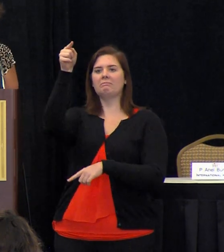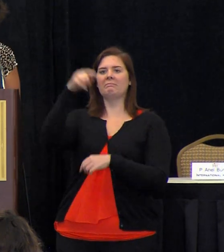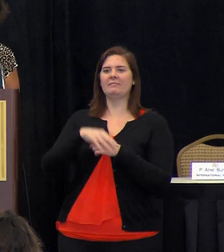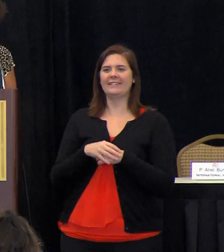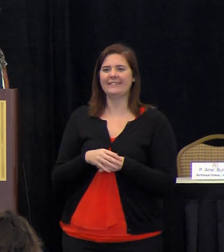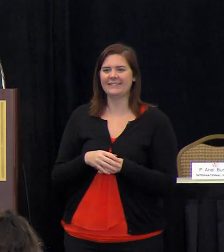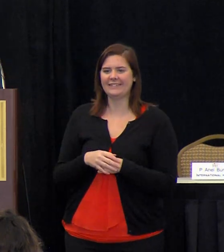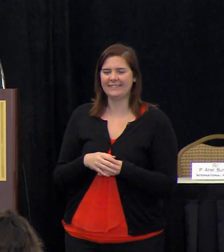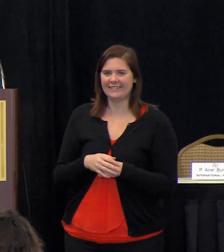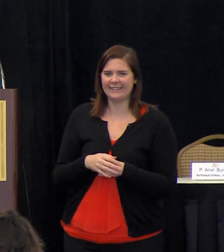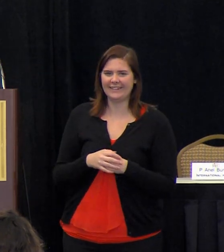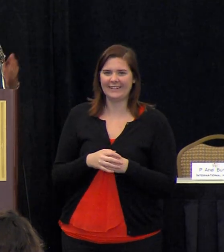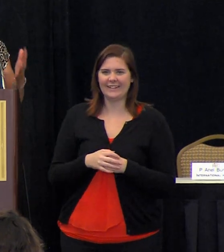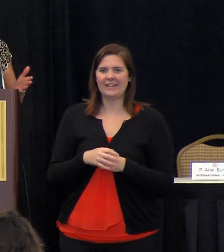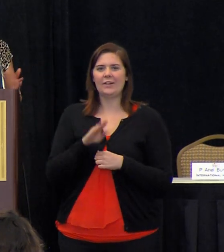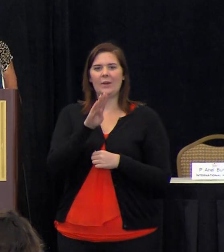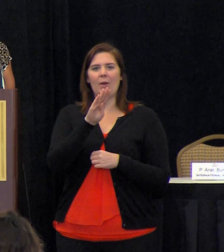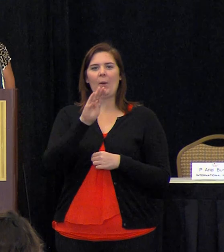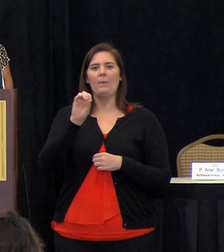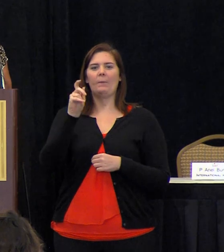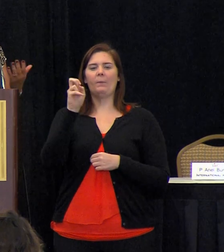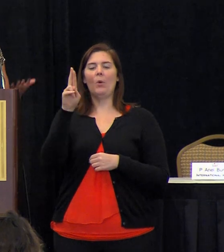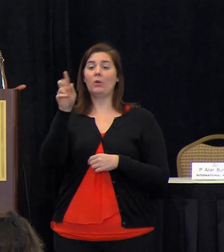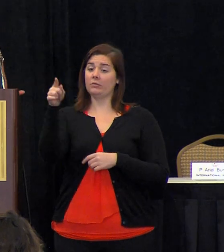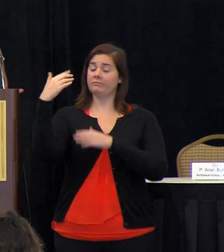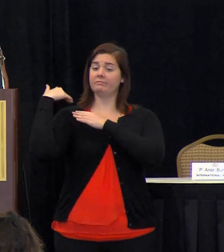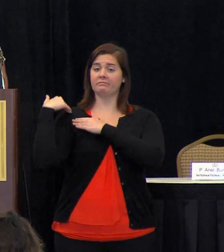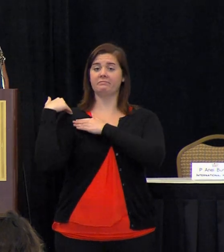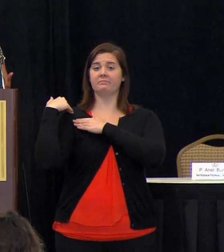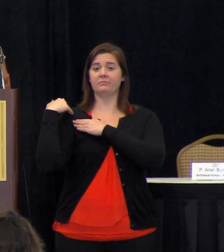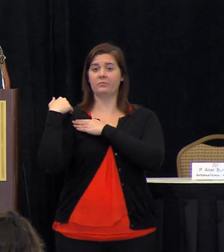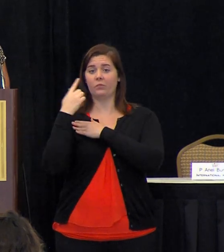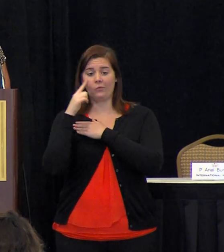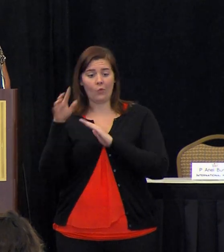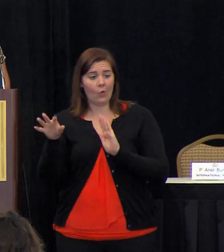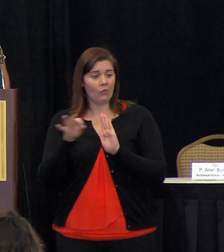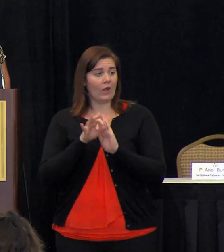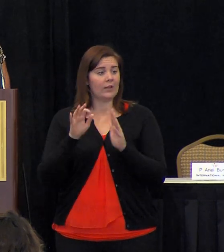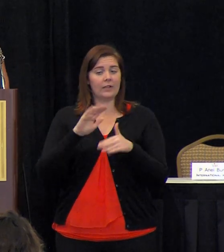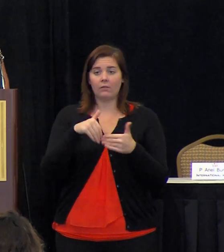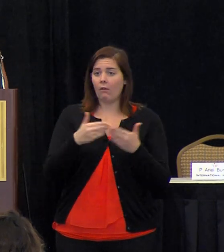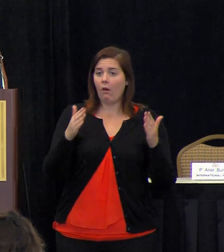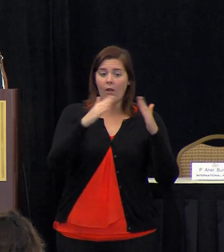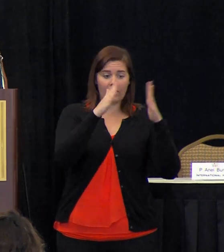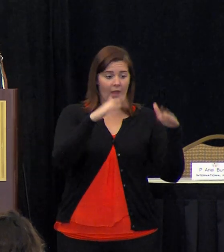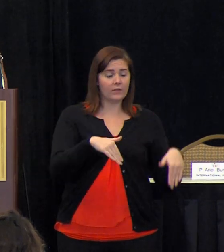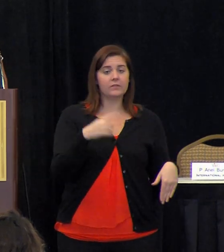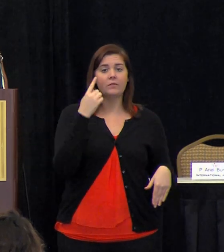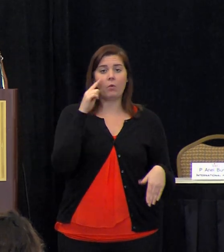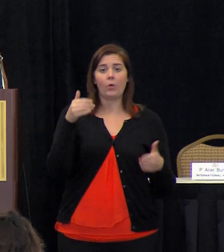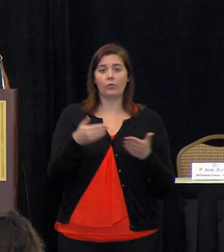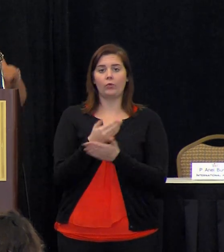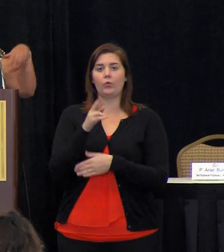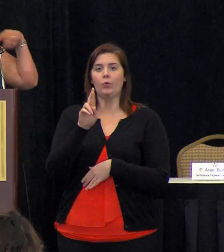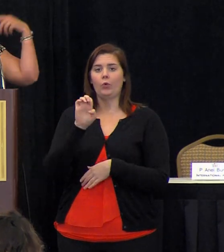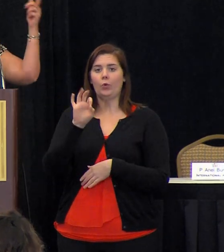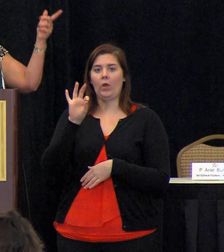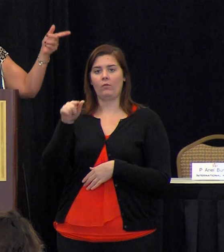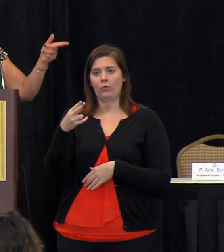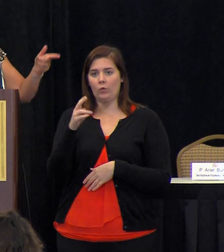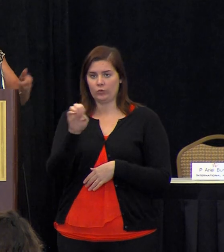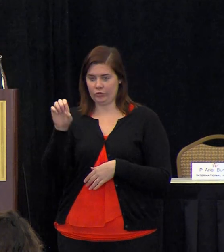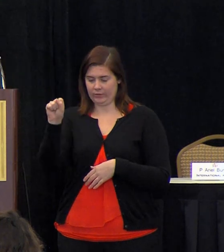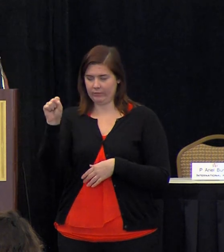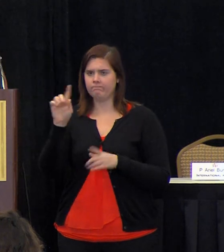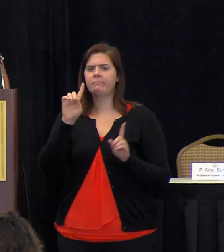booker booker is responsible for finding all of the housing for new refugees so he